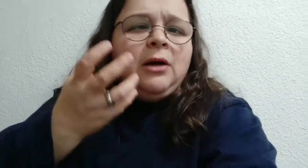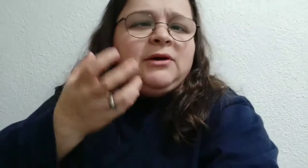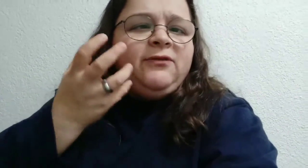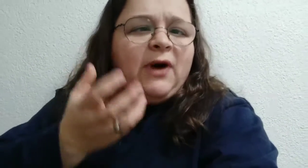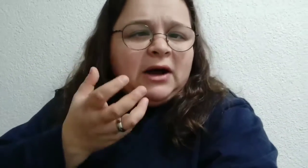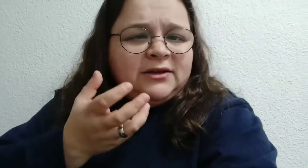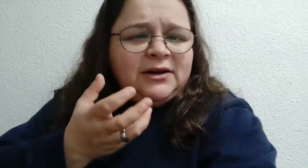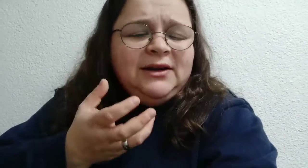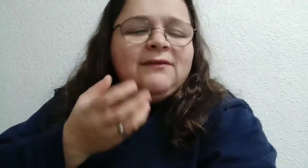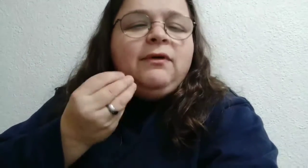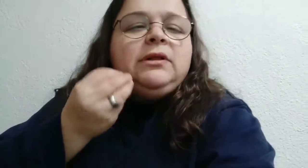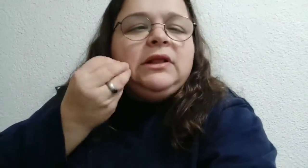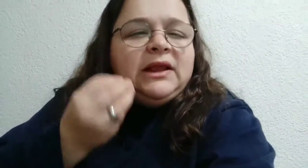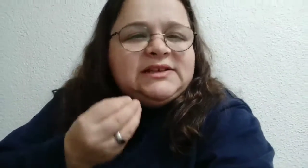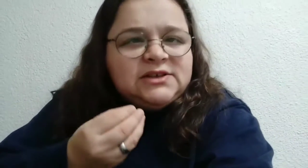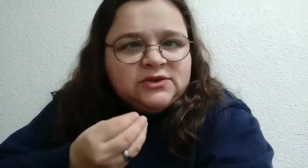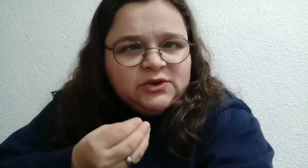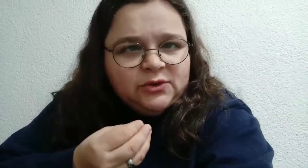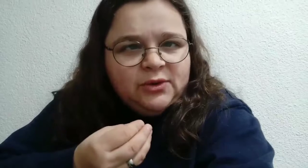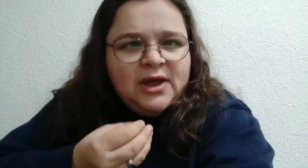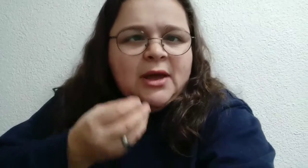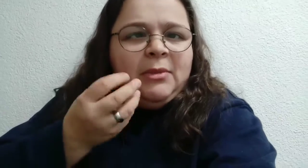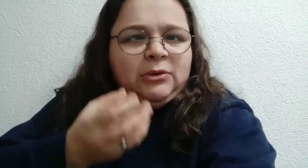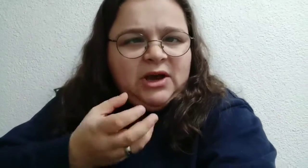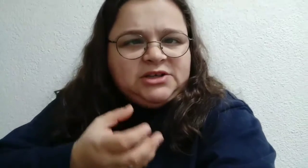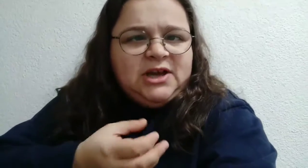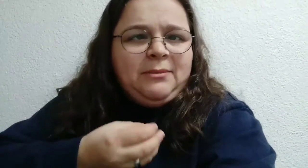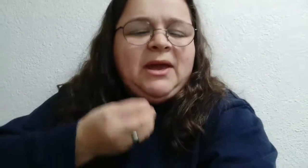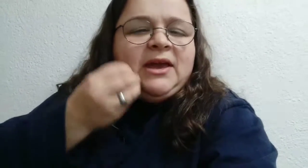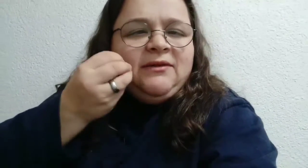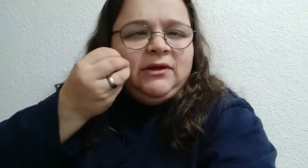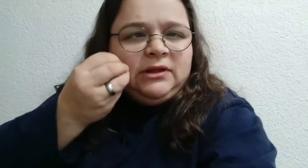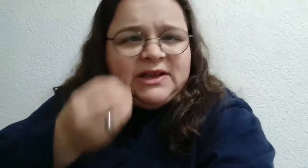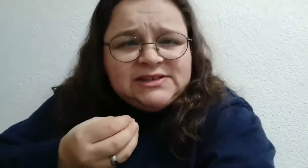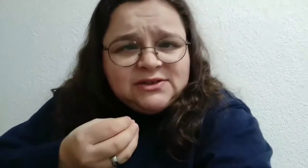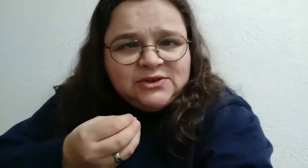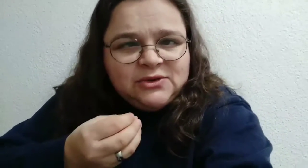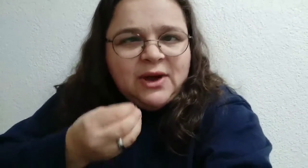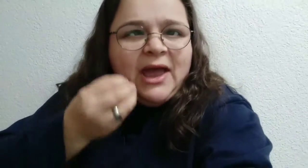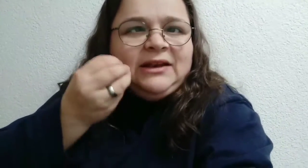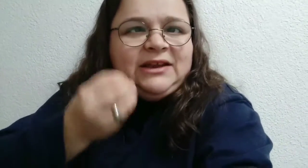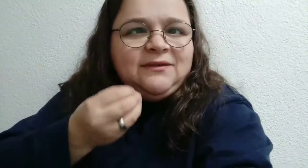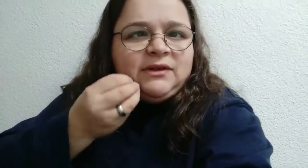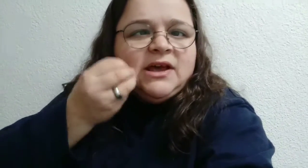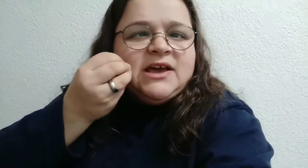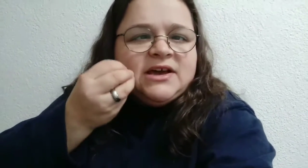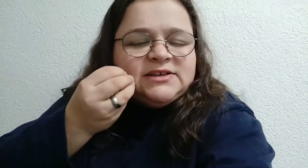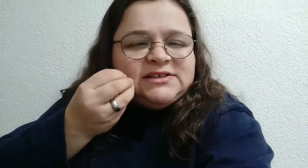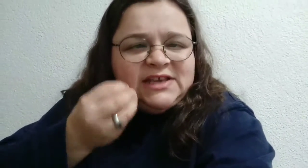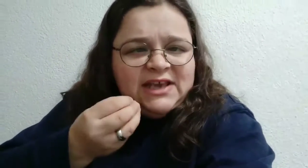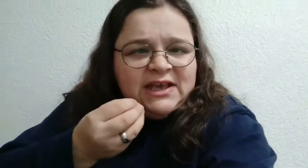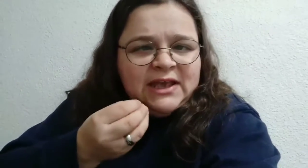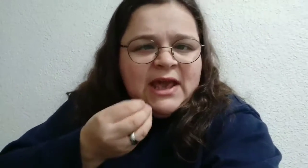our Father, will listen to you, Baruch Hashem. He will listen to you, and he will see